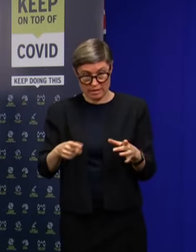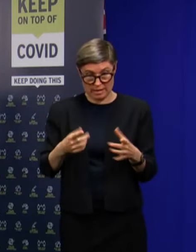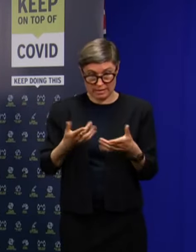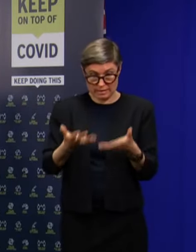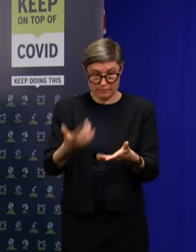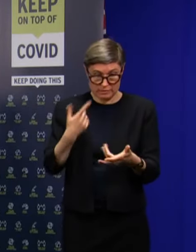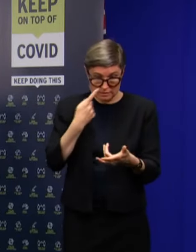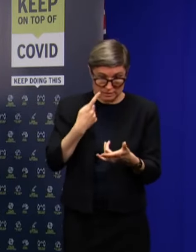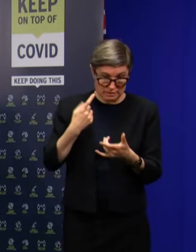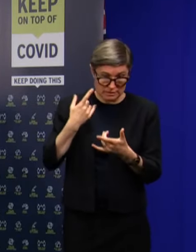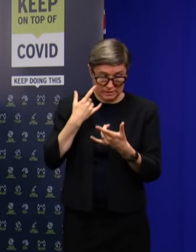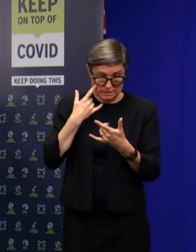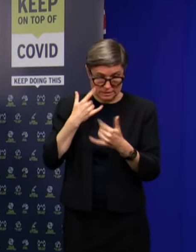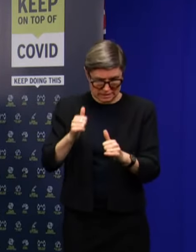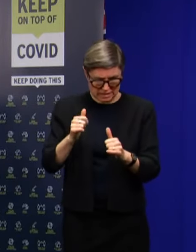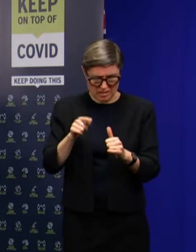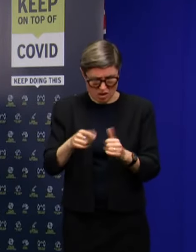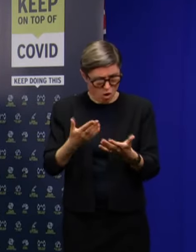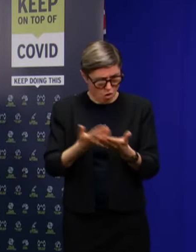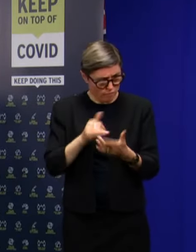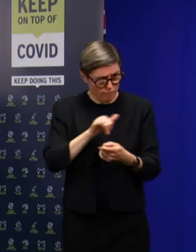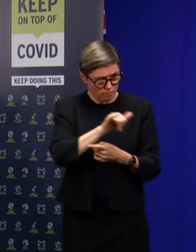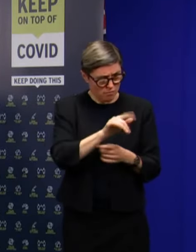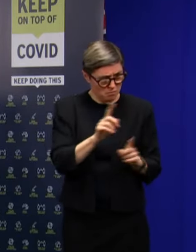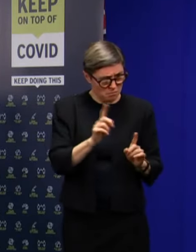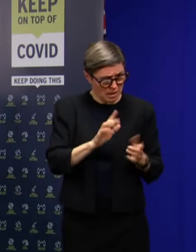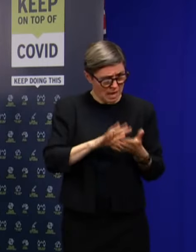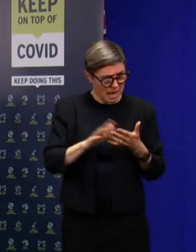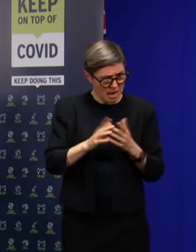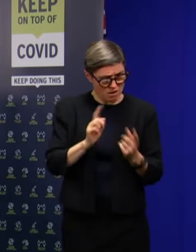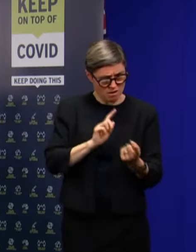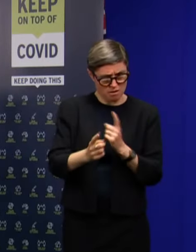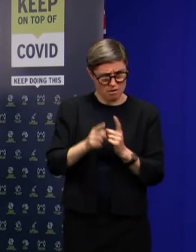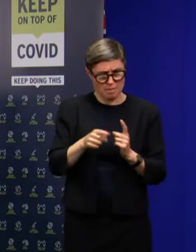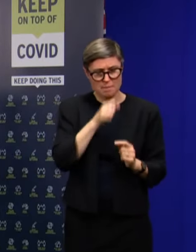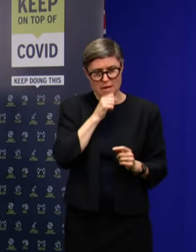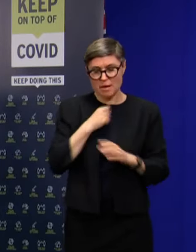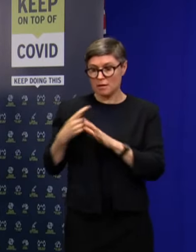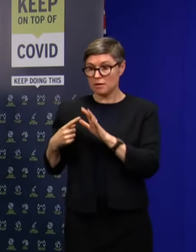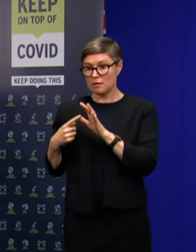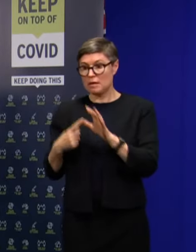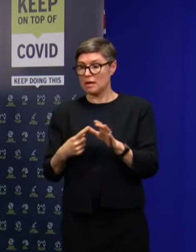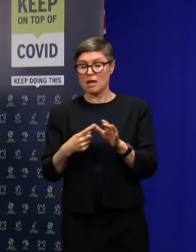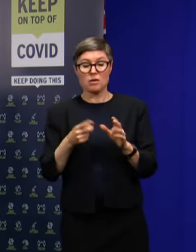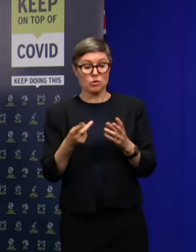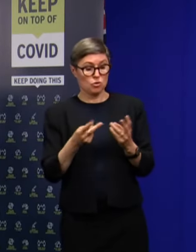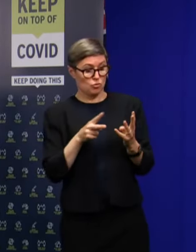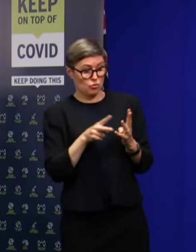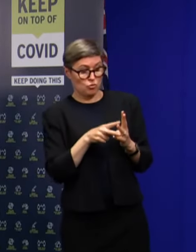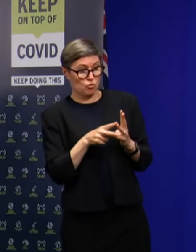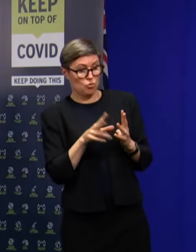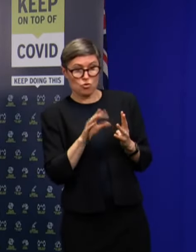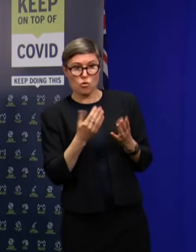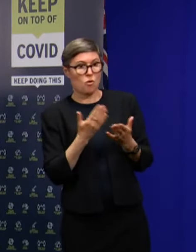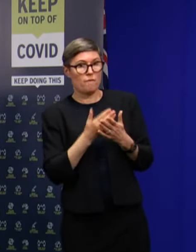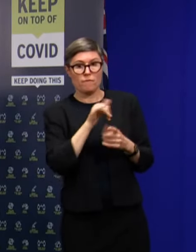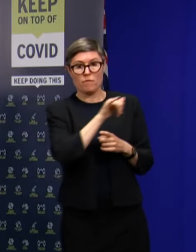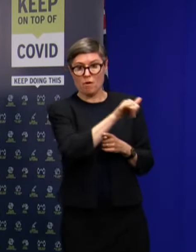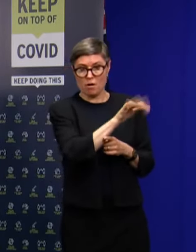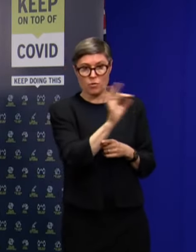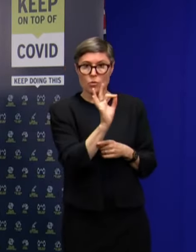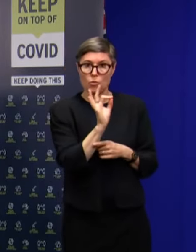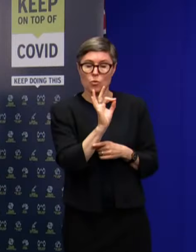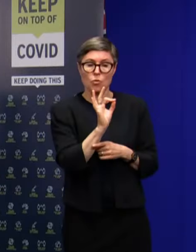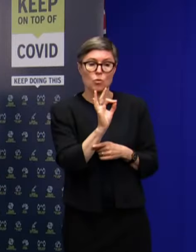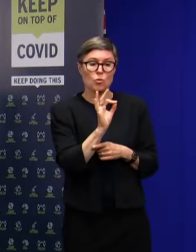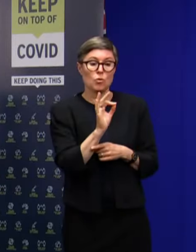indicate how they're contacts? They were not contacts of the flight. They were students who were